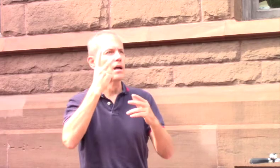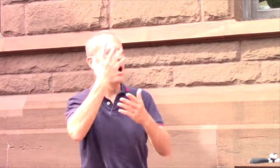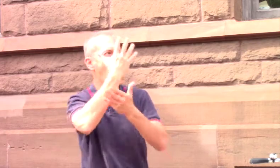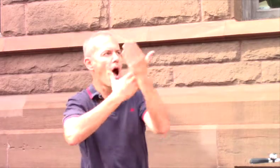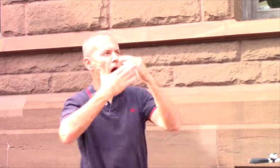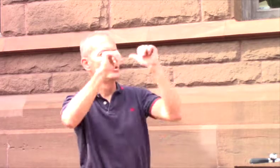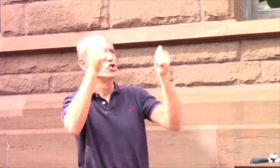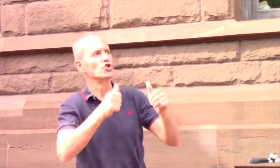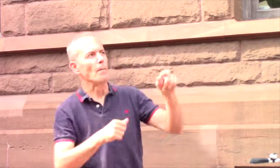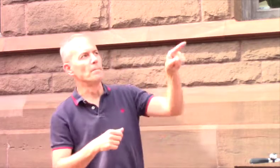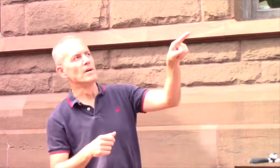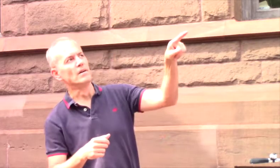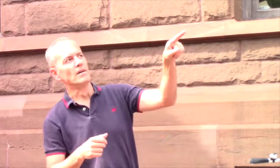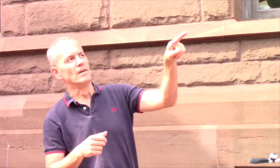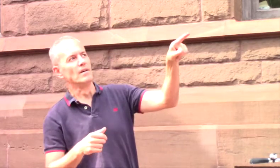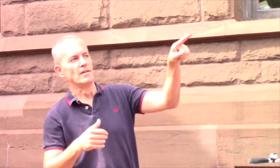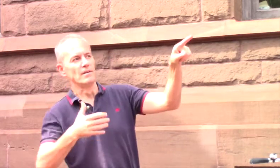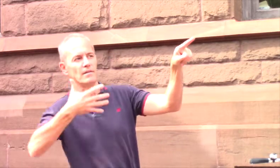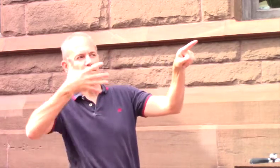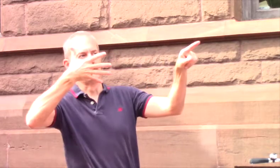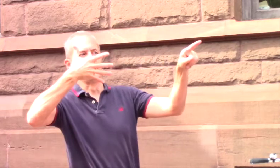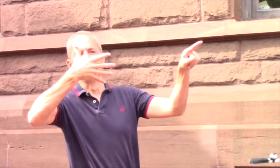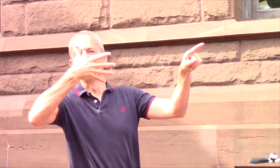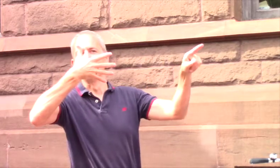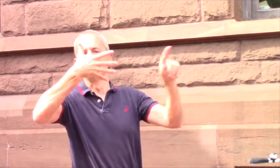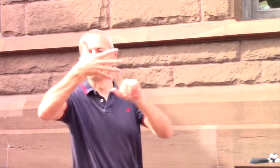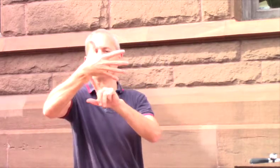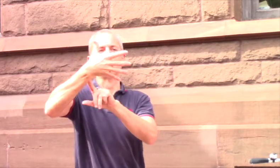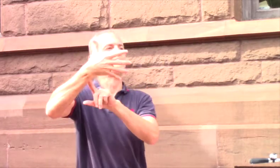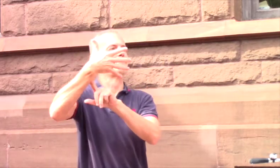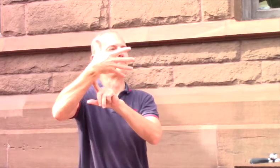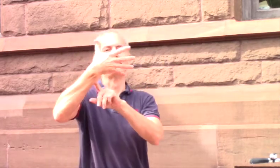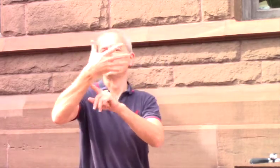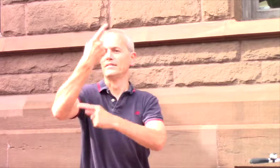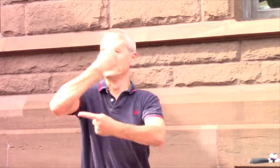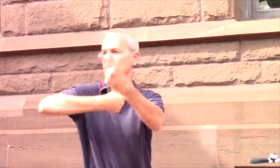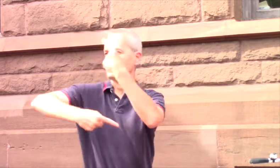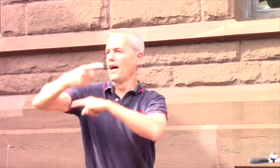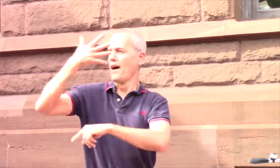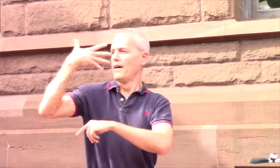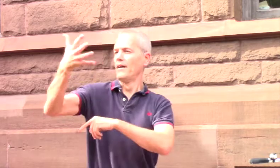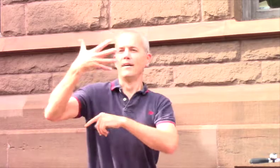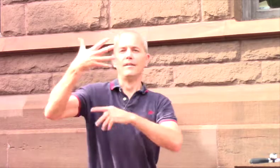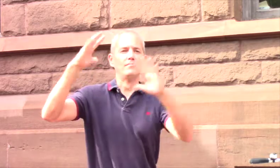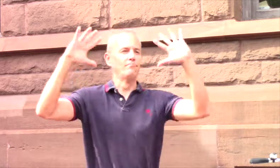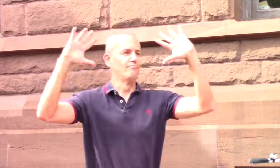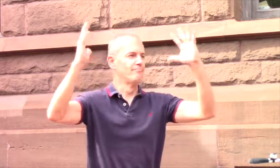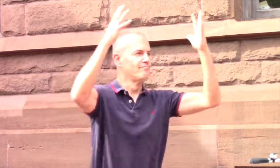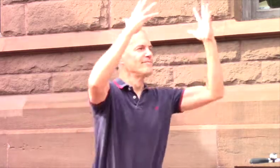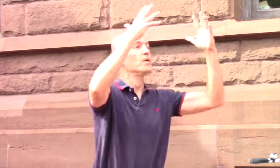you will see the shapes of how those, like a hand, like a sign of a hand,